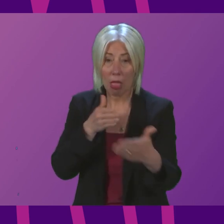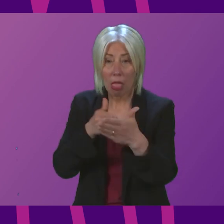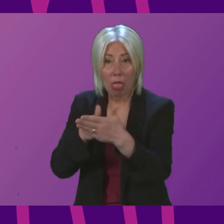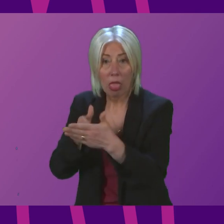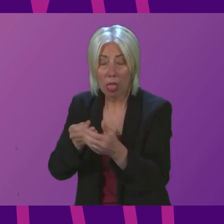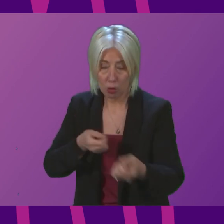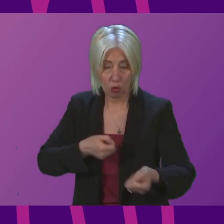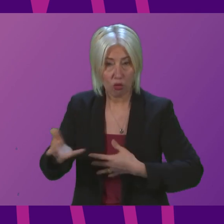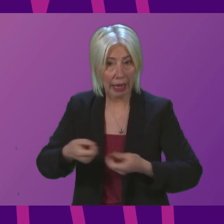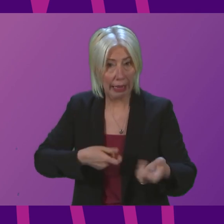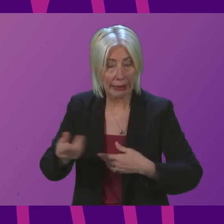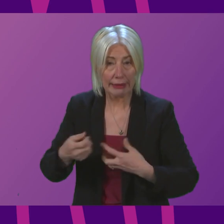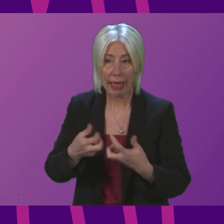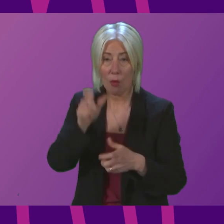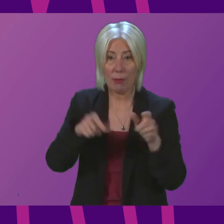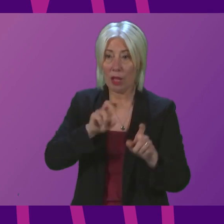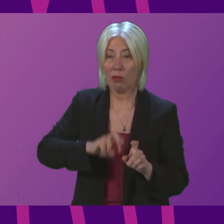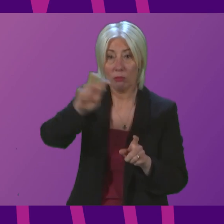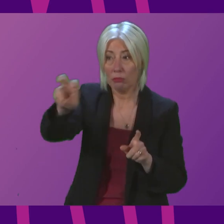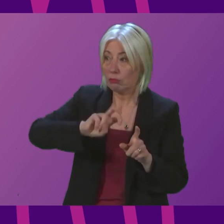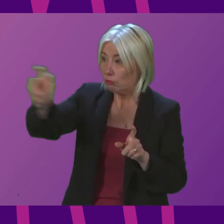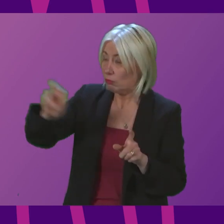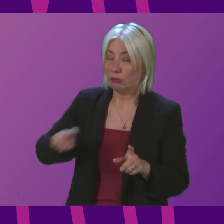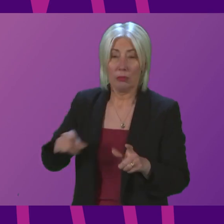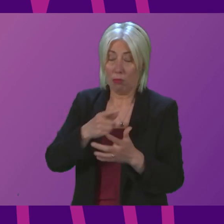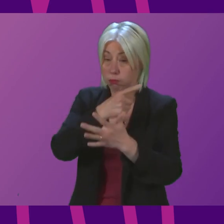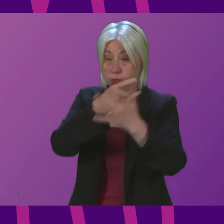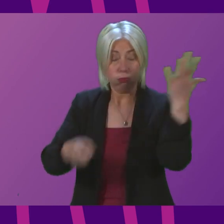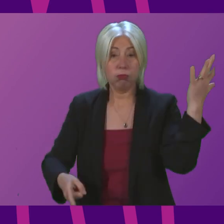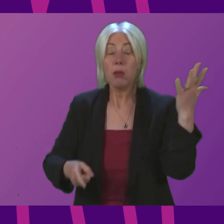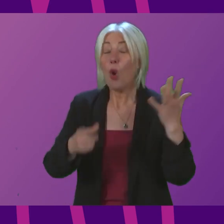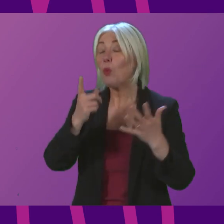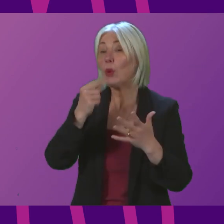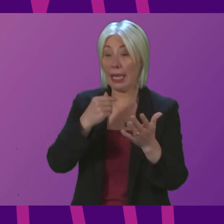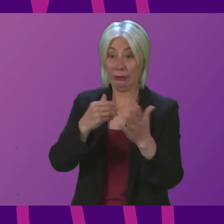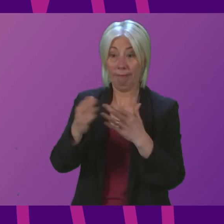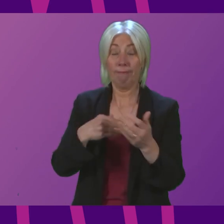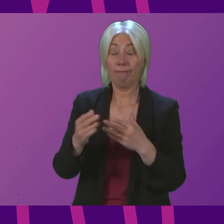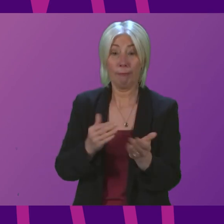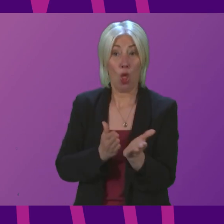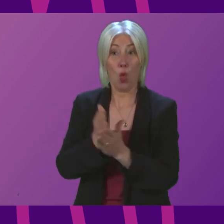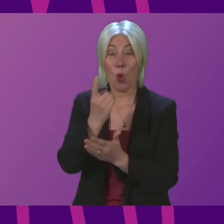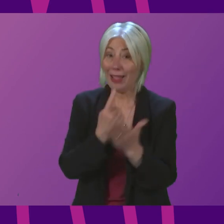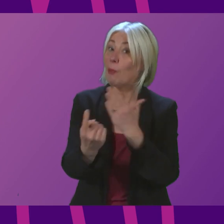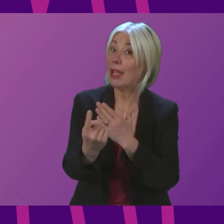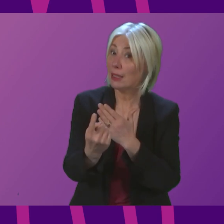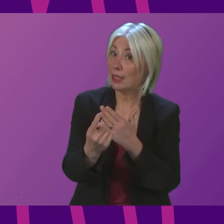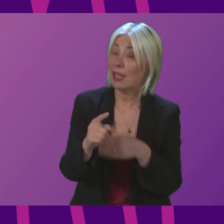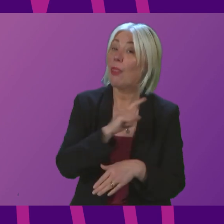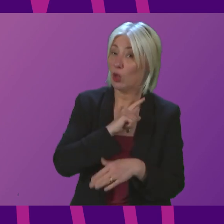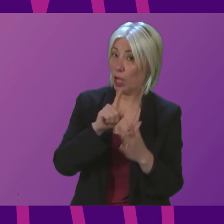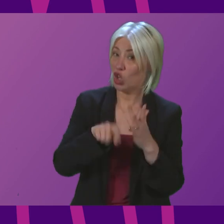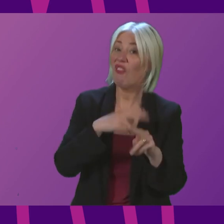obstacles about free movement of individuals, all of these issues can be addressed by independence, which is why Mr Fairley is